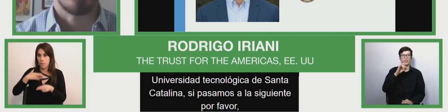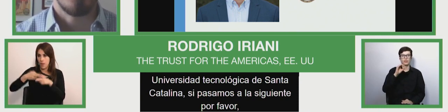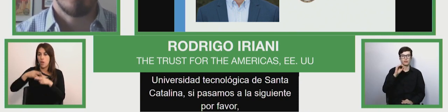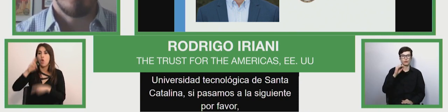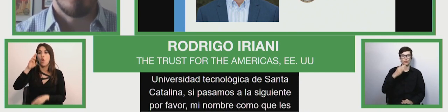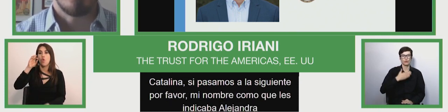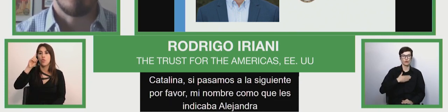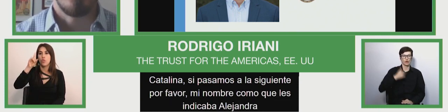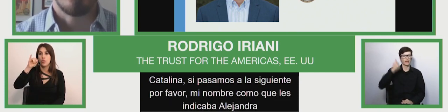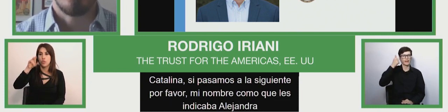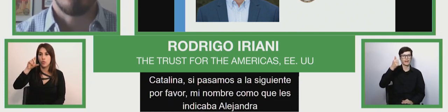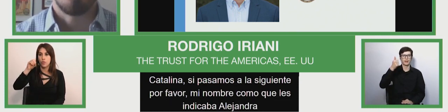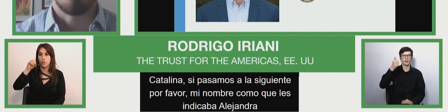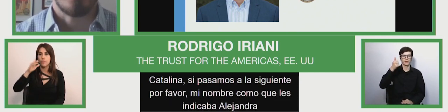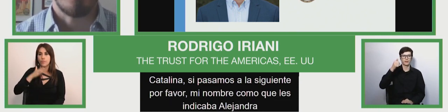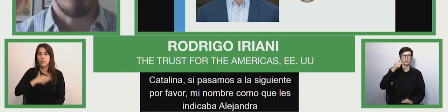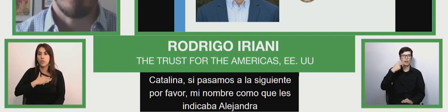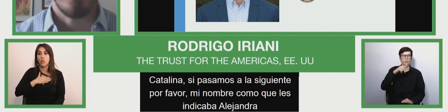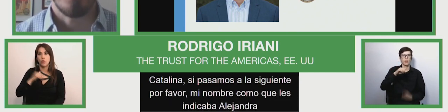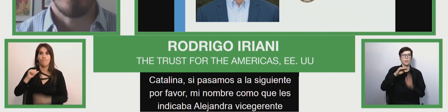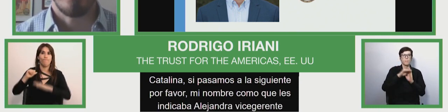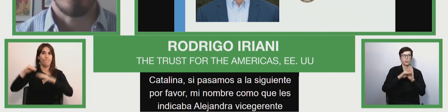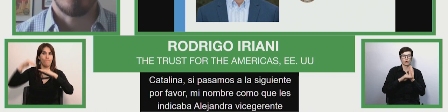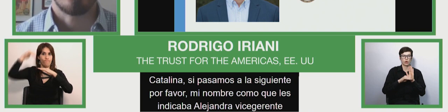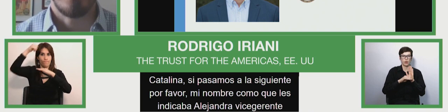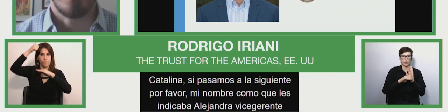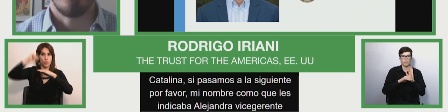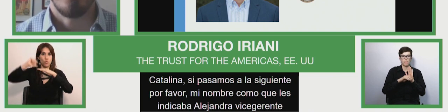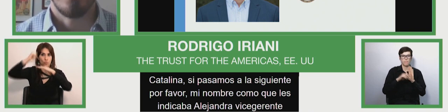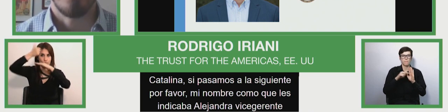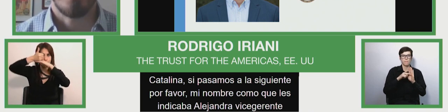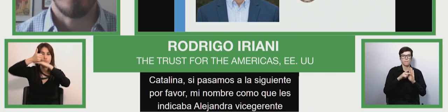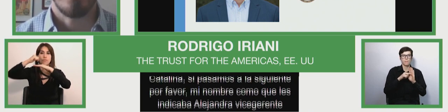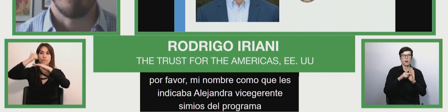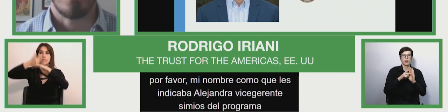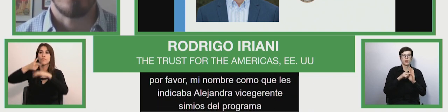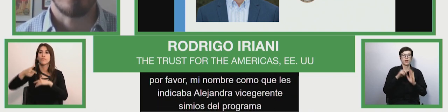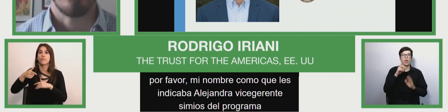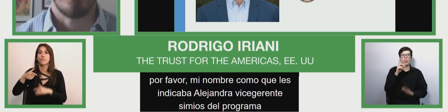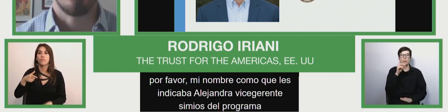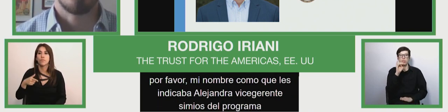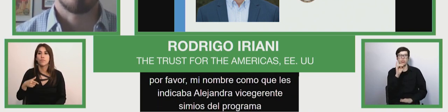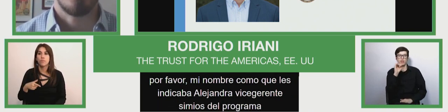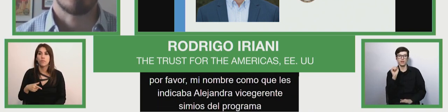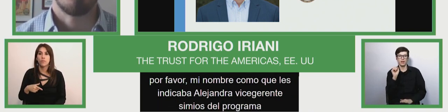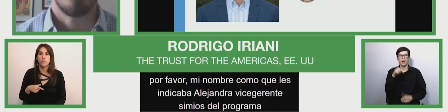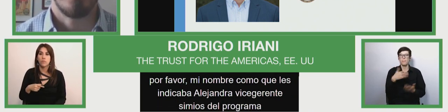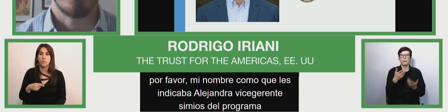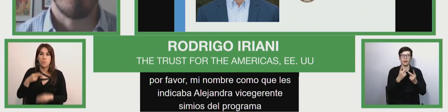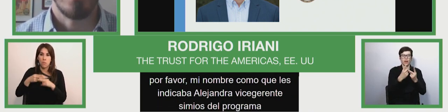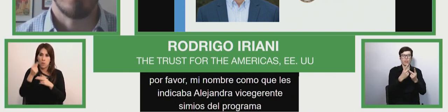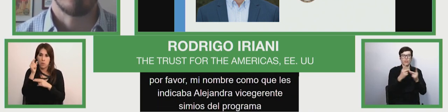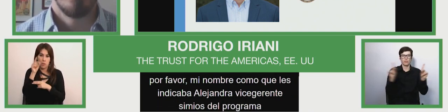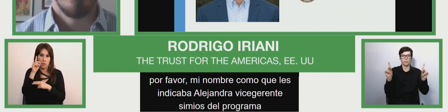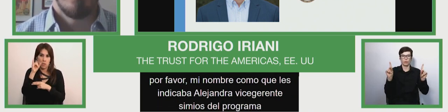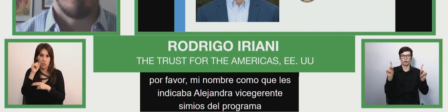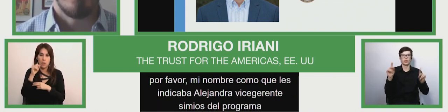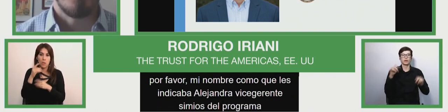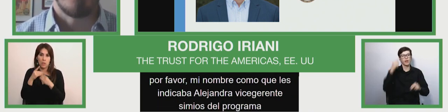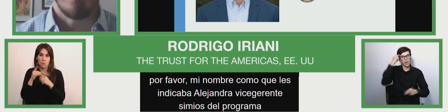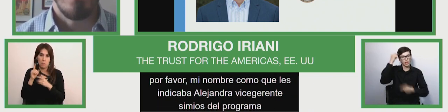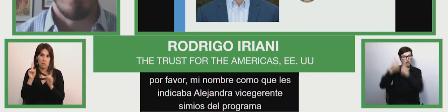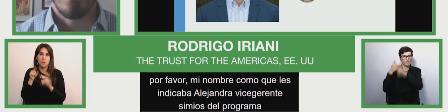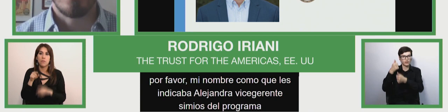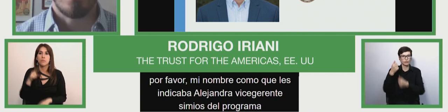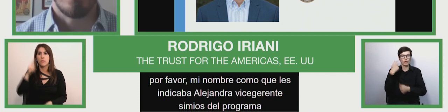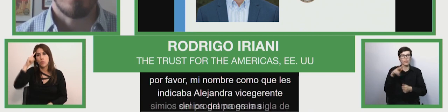if we go to the next line my name is as you i said alejandra is rodrigo ireani i'm